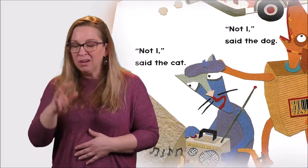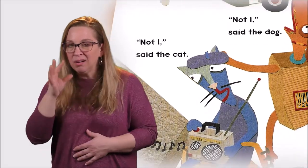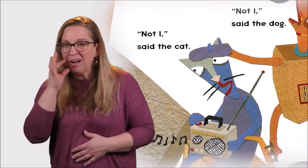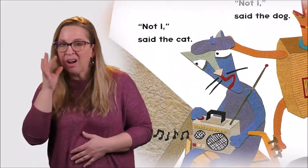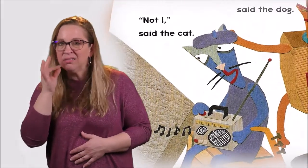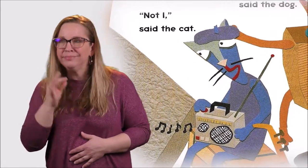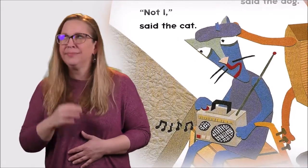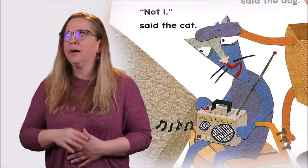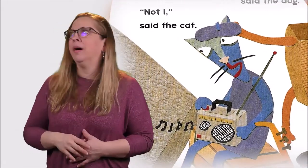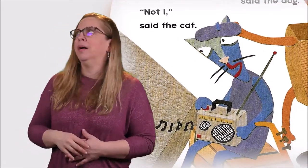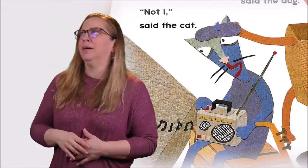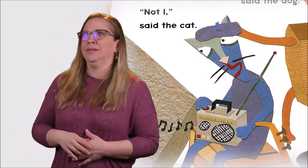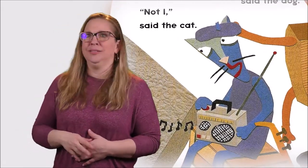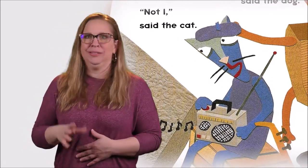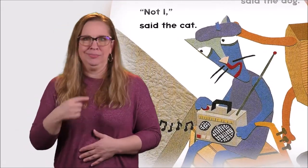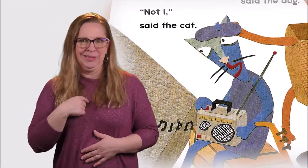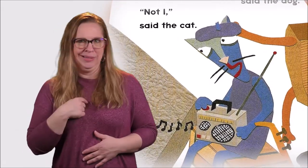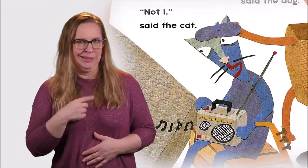Not I, said the cat.